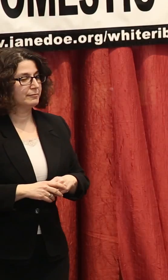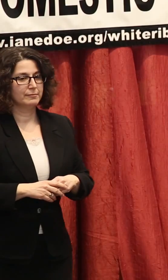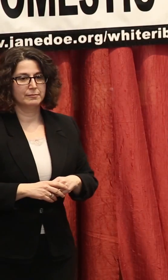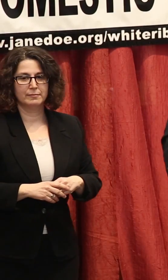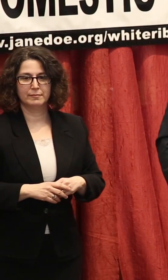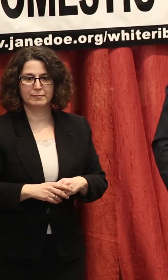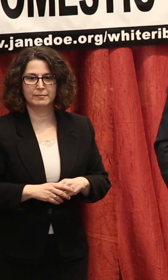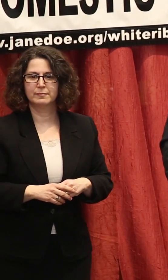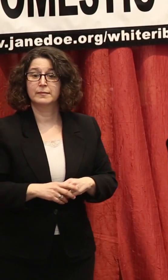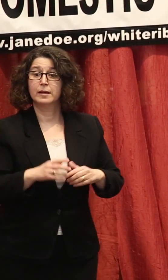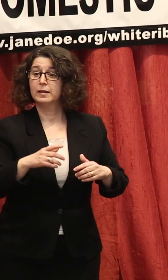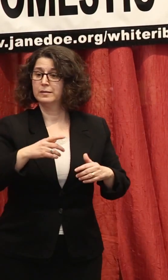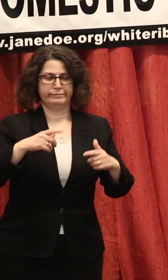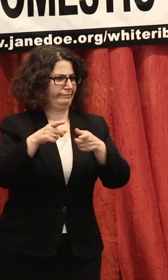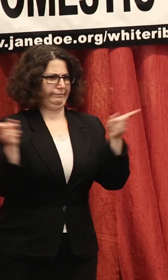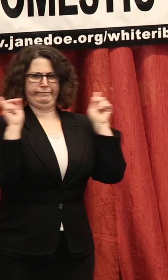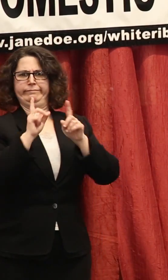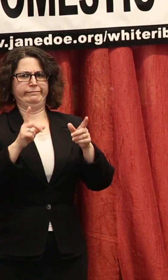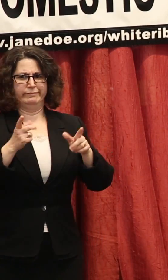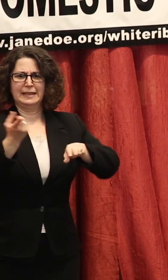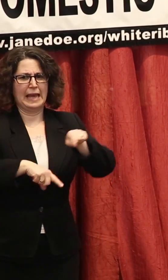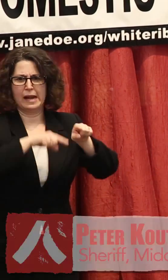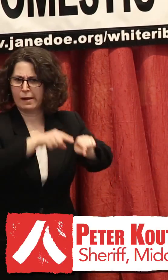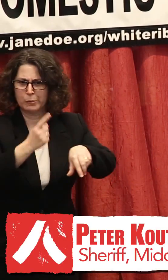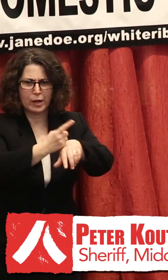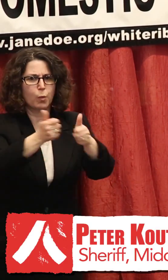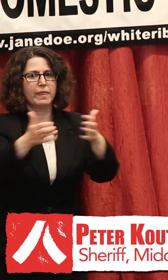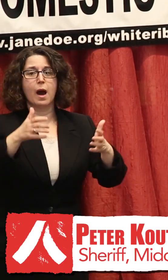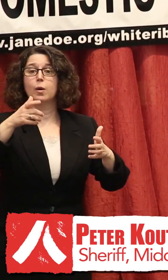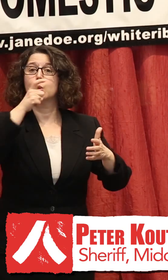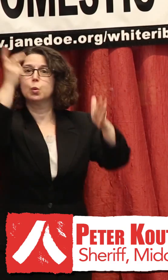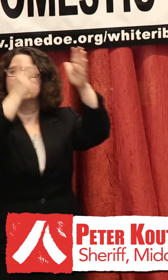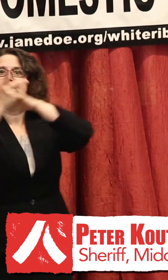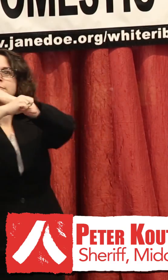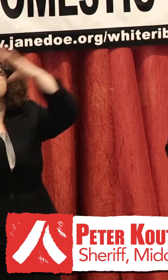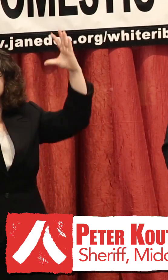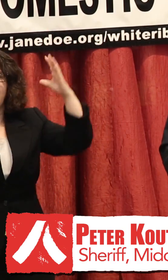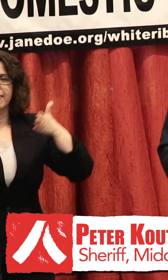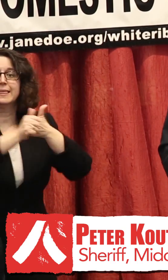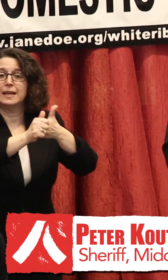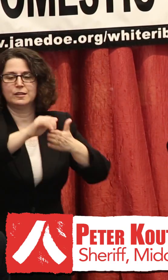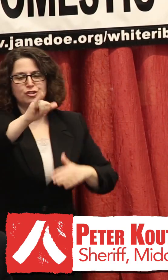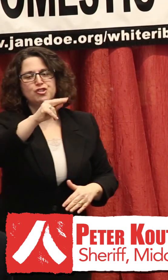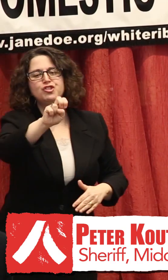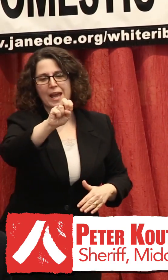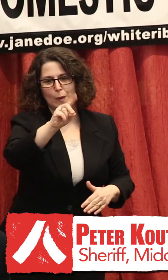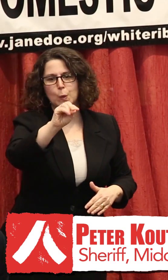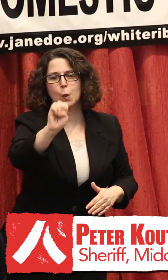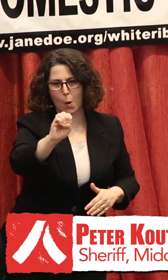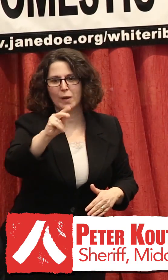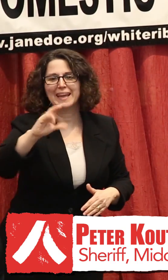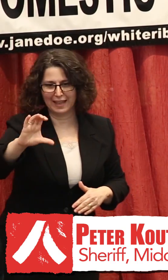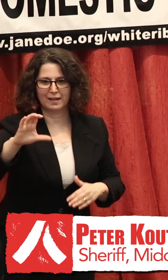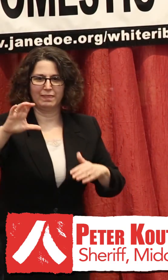None of us would he be here today if it were not for the efforts, vision and leadership of Jane Doe, Inc. The statewide coalition to end